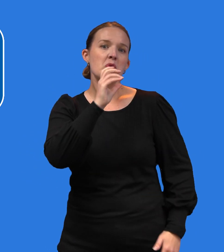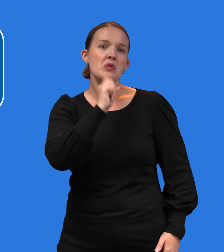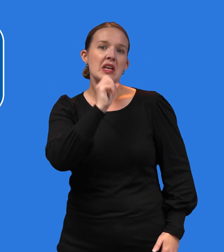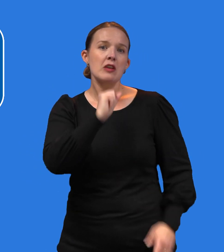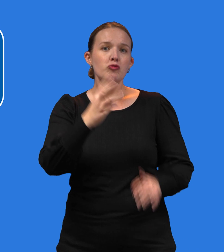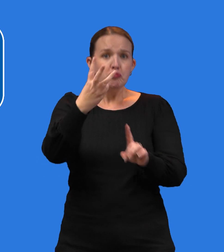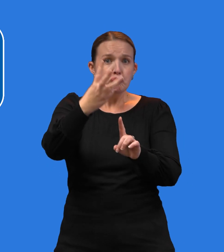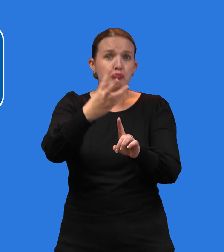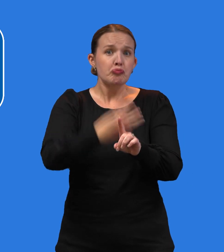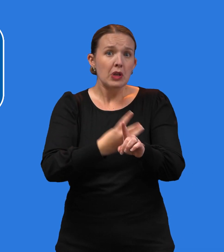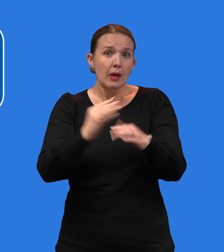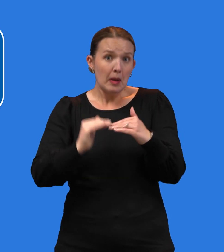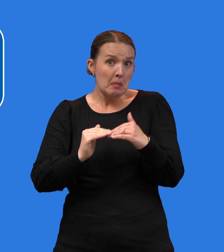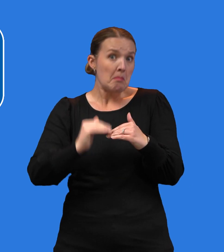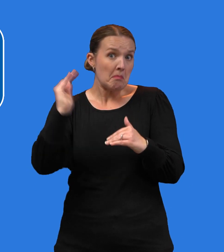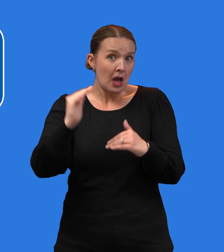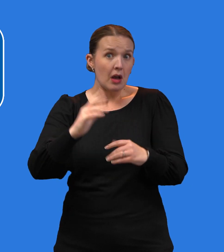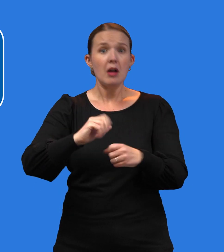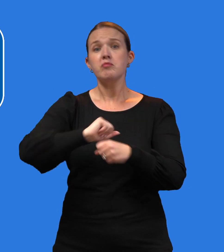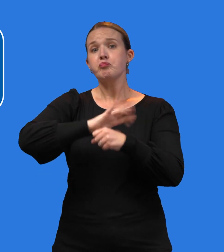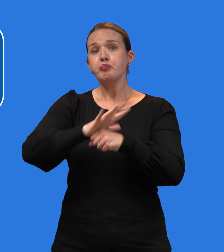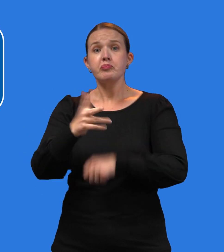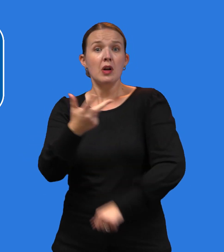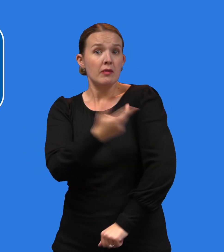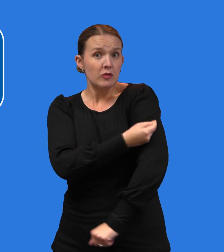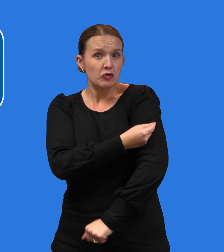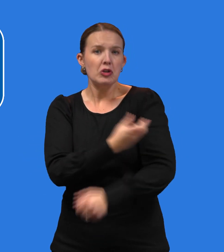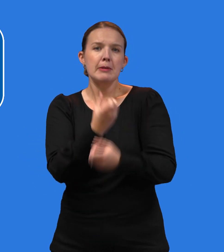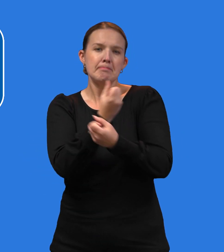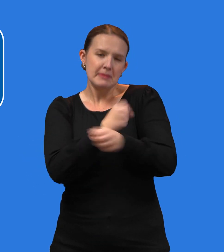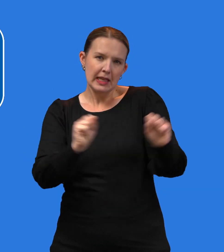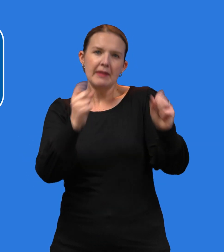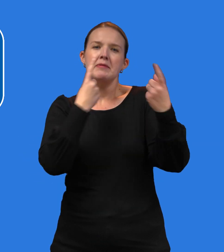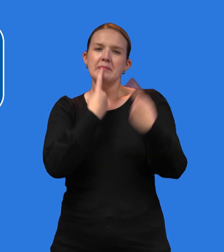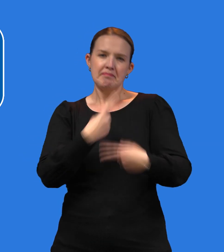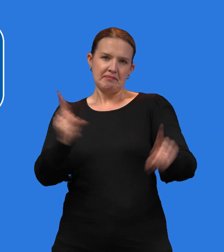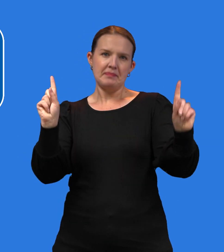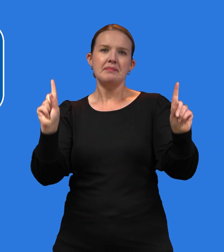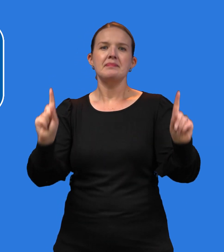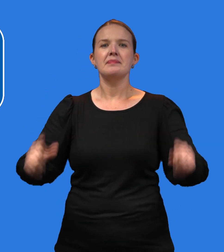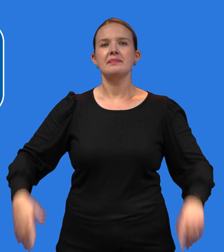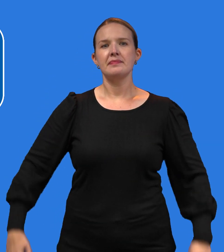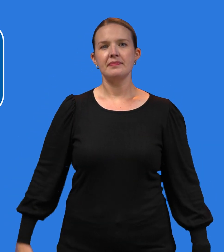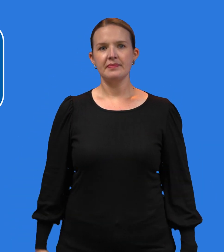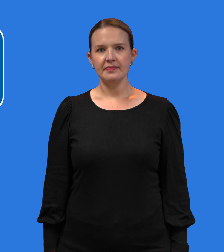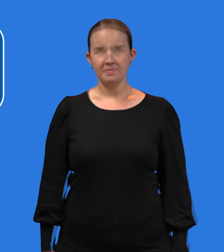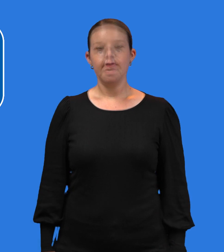COVID-19 vaccines are safe and effective for everyone six months and older.